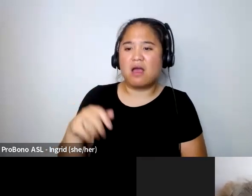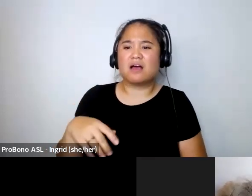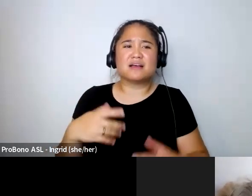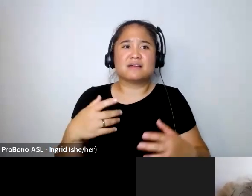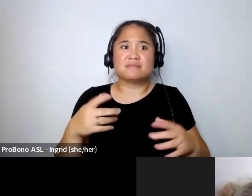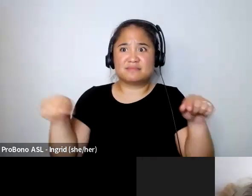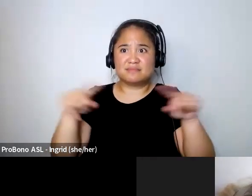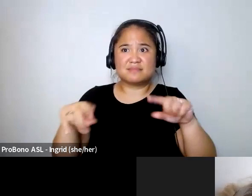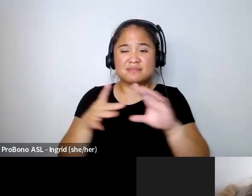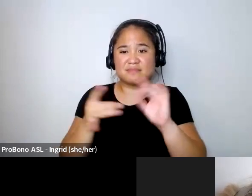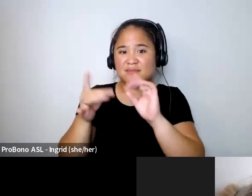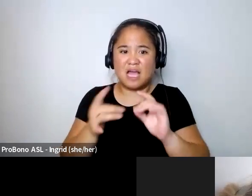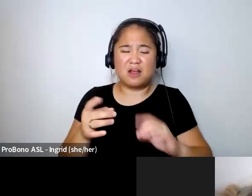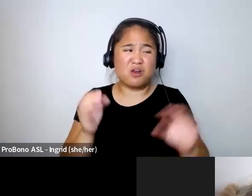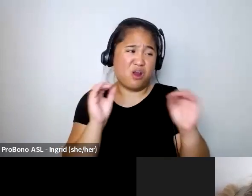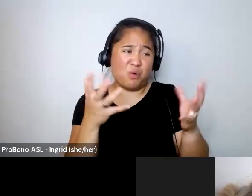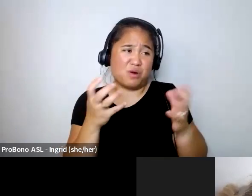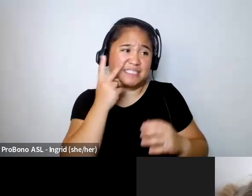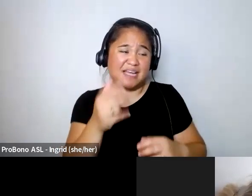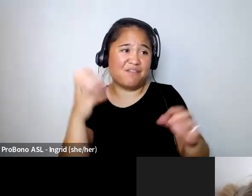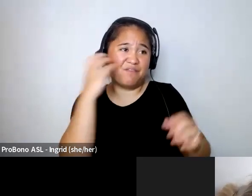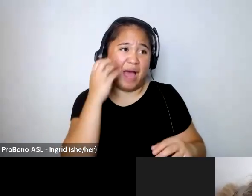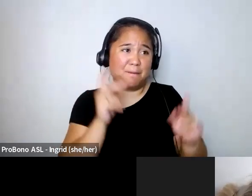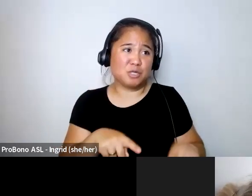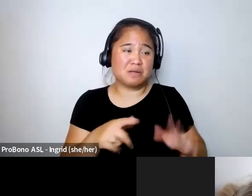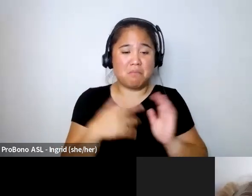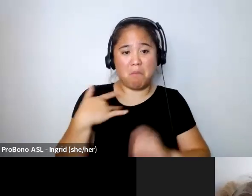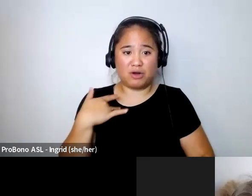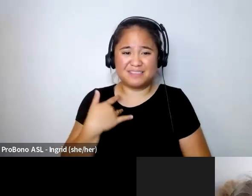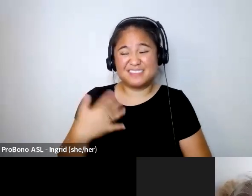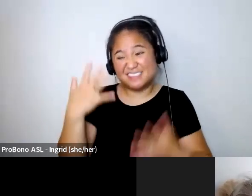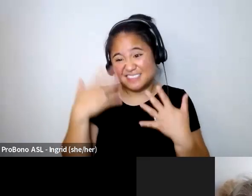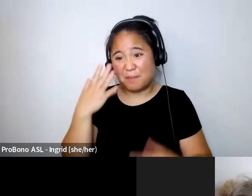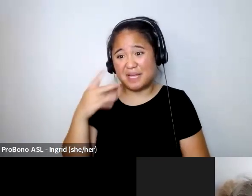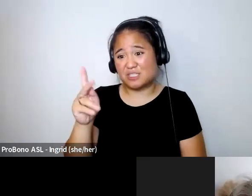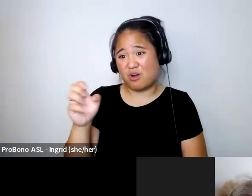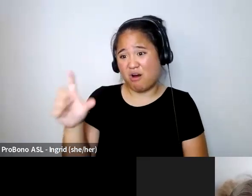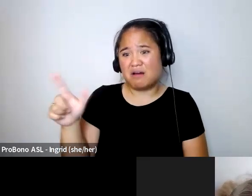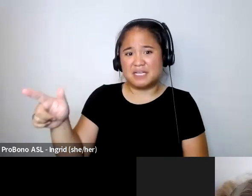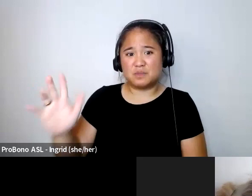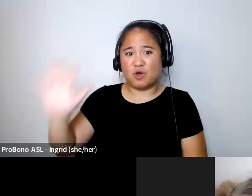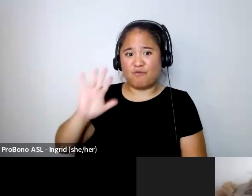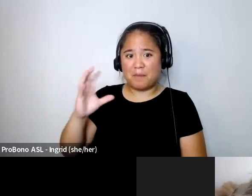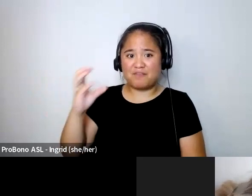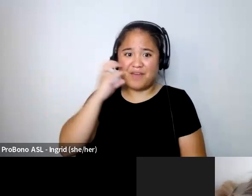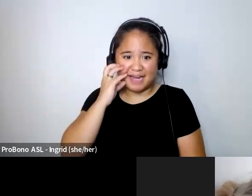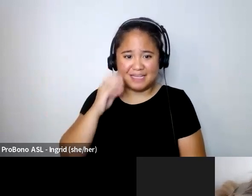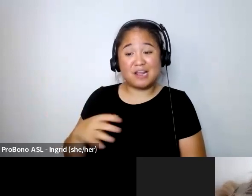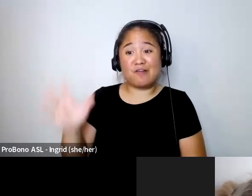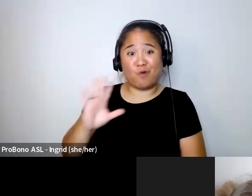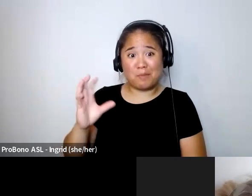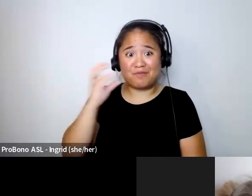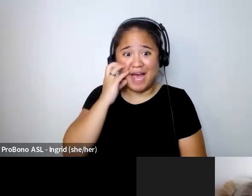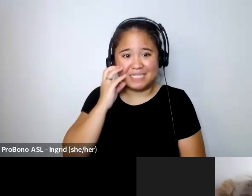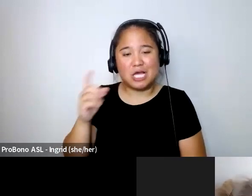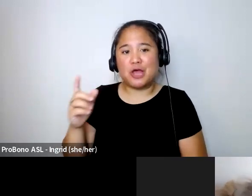fat person modeling and you know what it's sad because carl obviously was a former fatty and sometimes former fatties are their